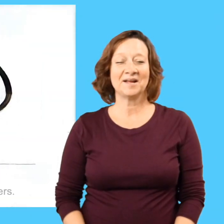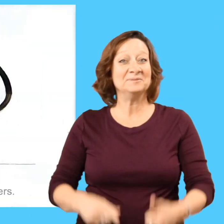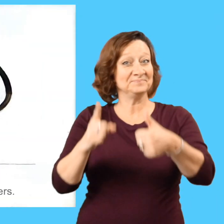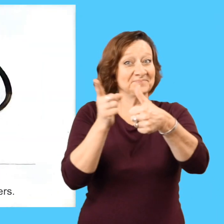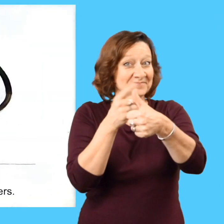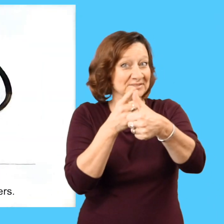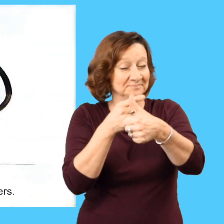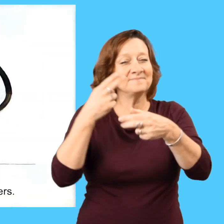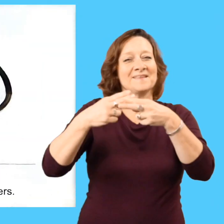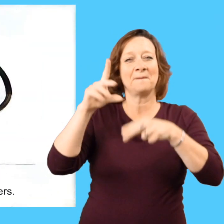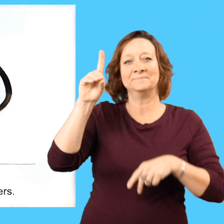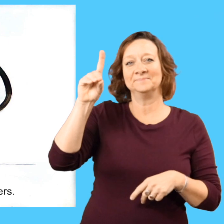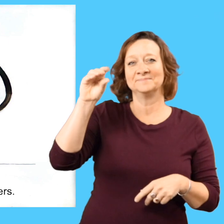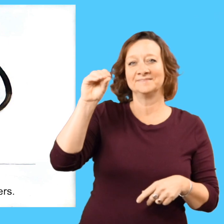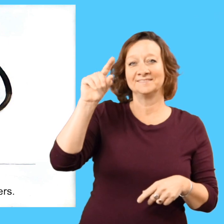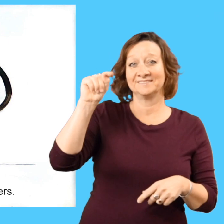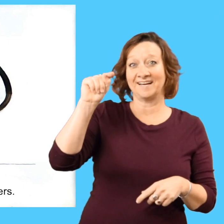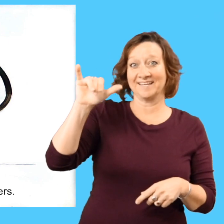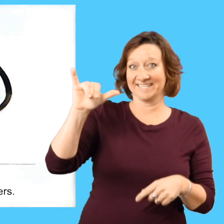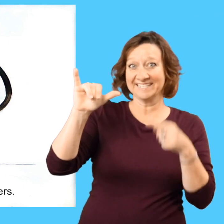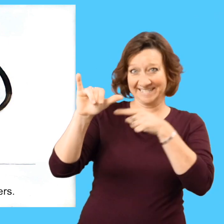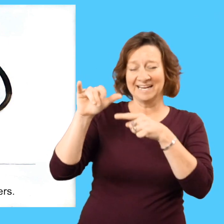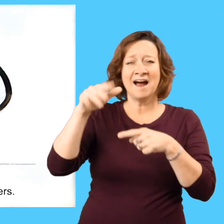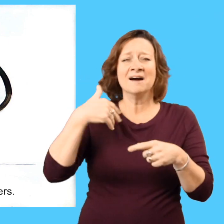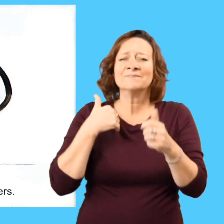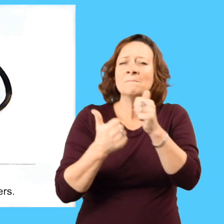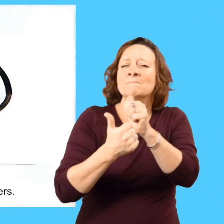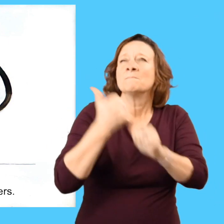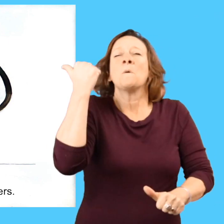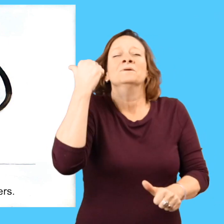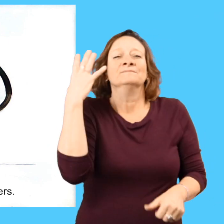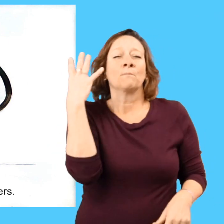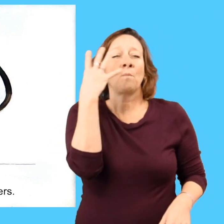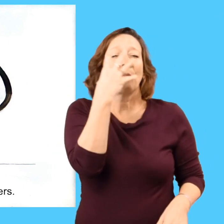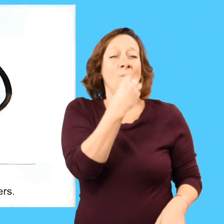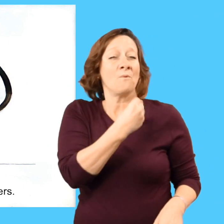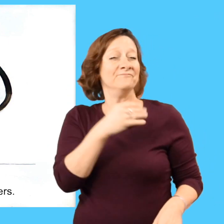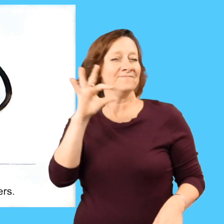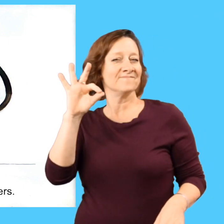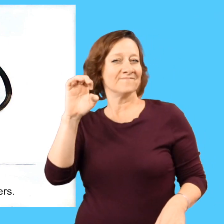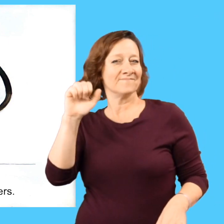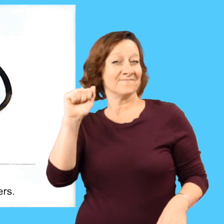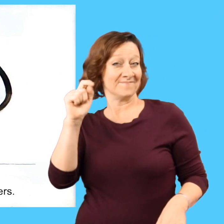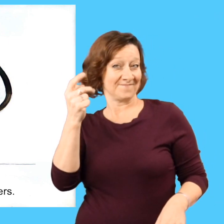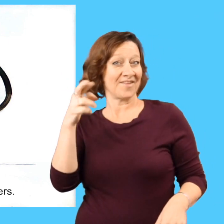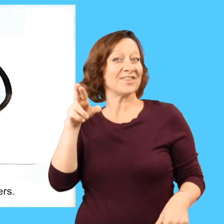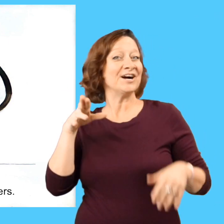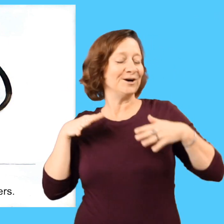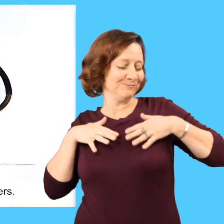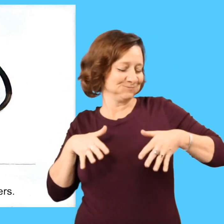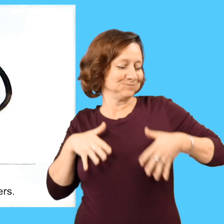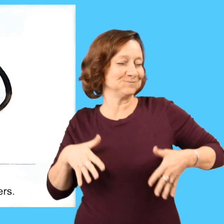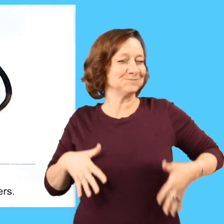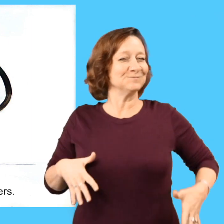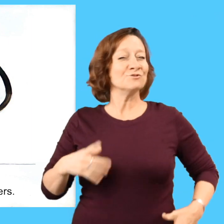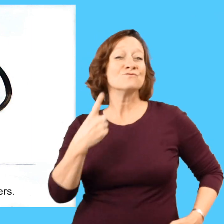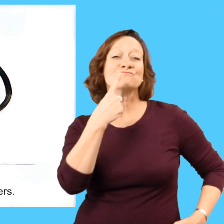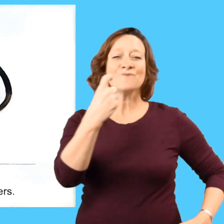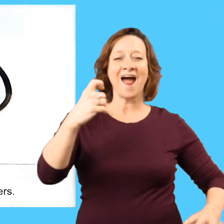The first, named Dottie, had the most beautiful feathers. She had